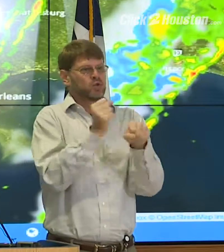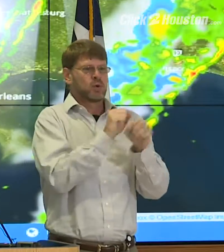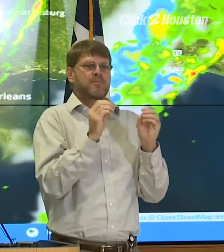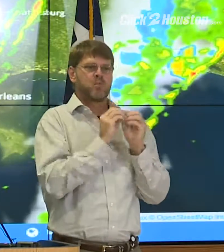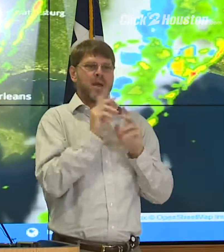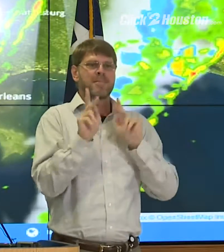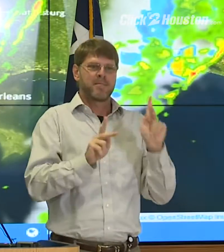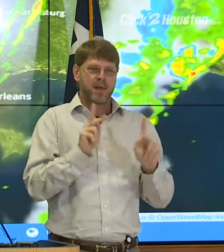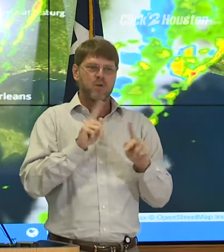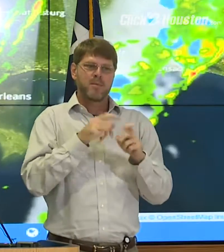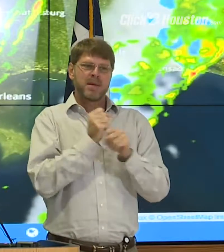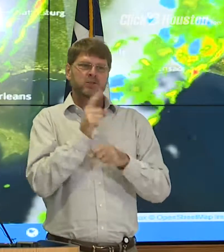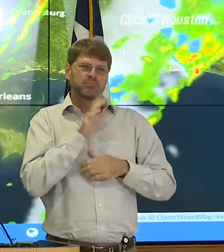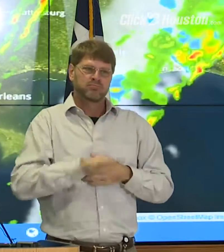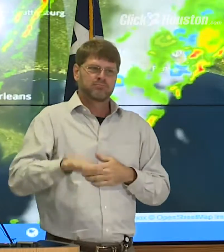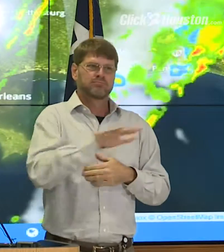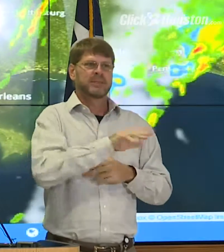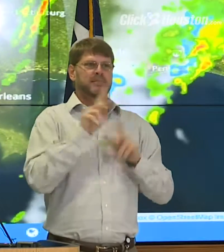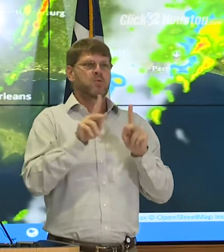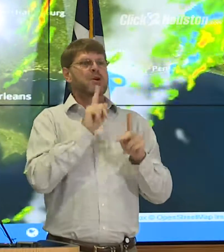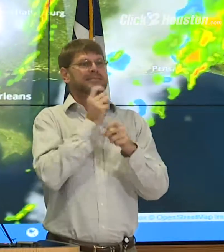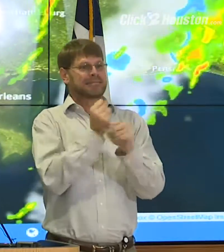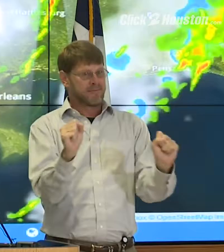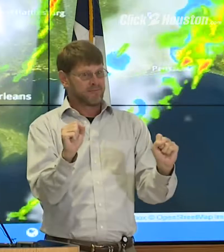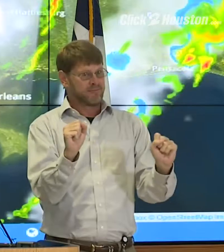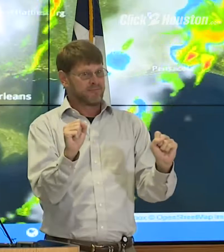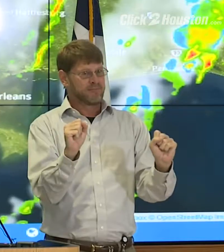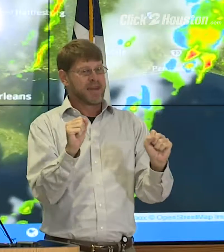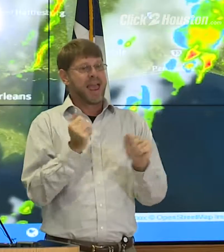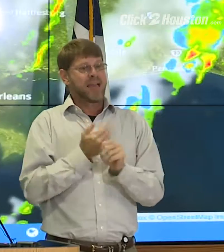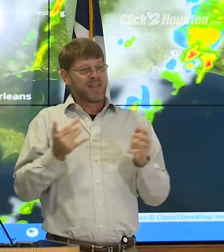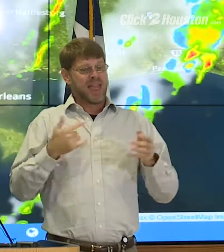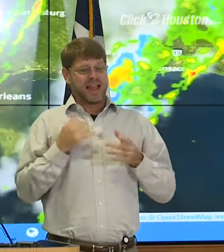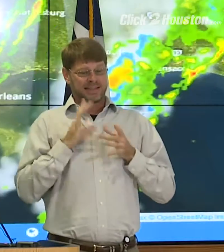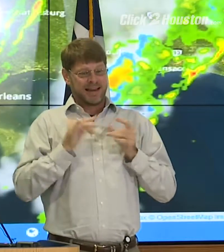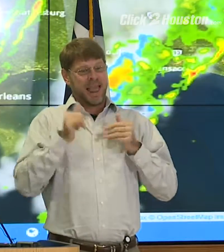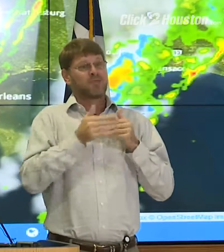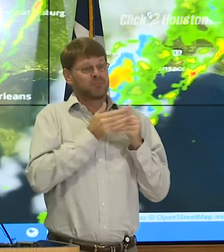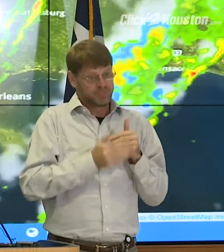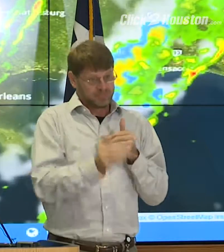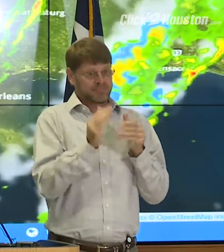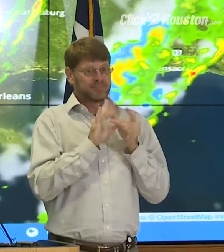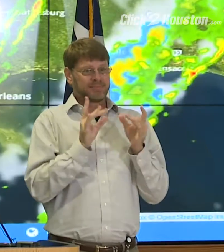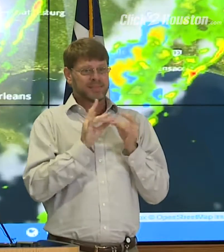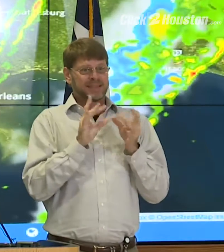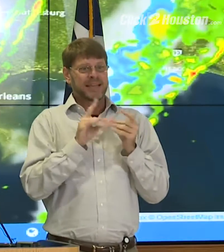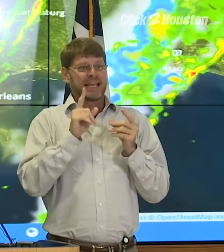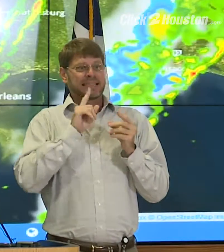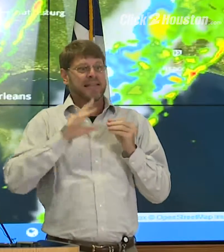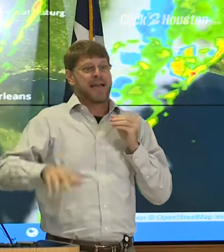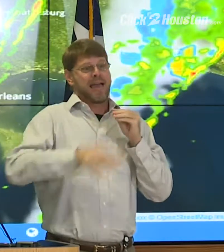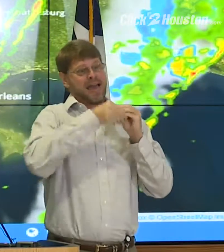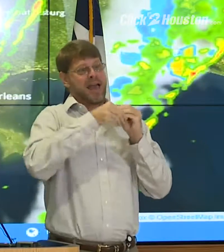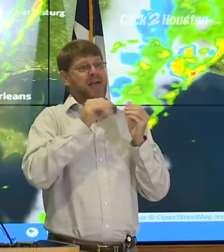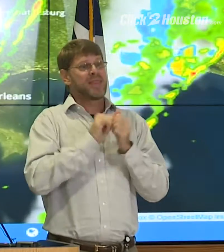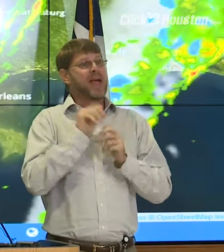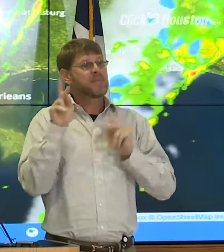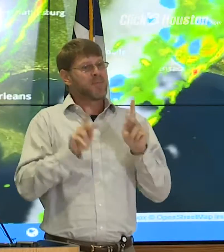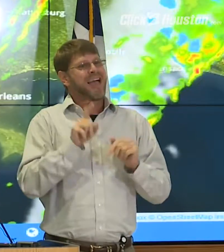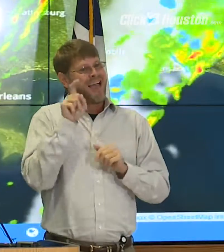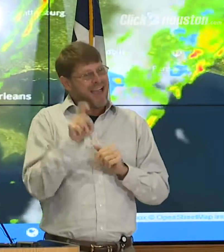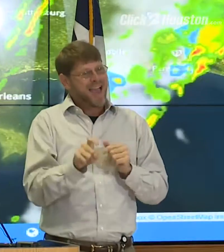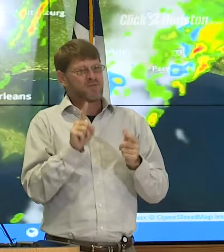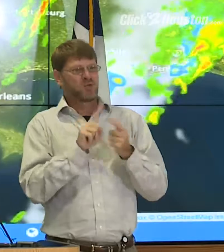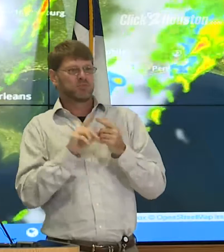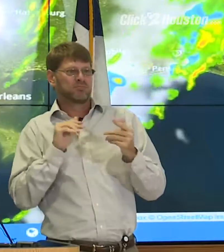is to ensure that people are safe. So everything that I say from this point on is caveated by the fact that people need